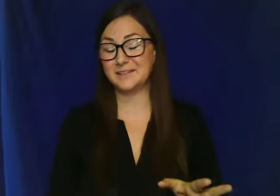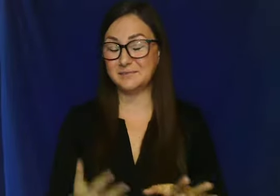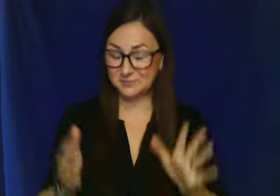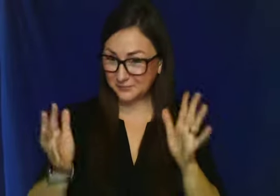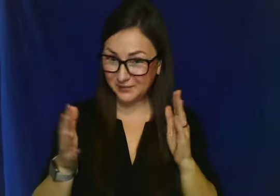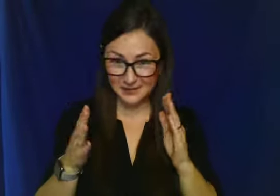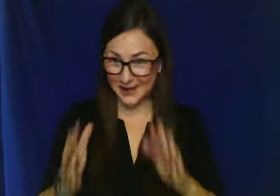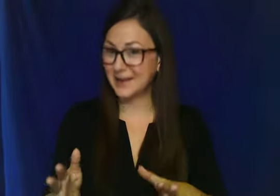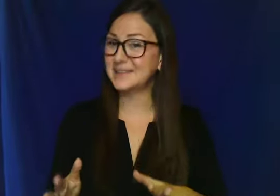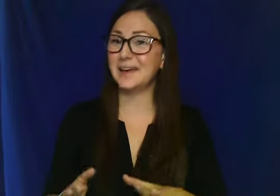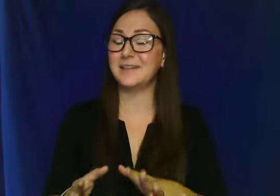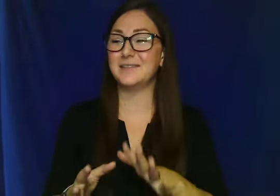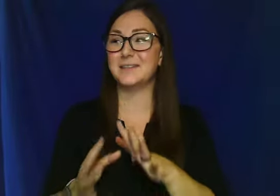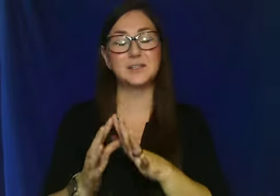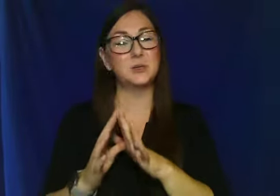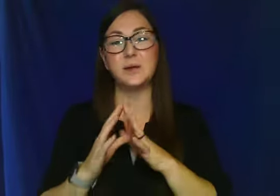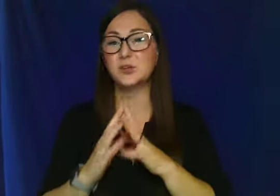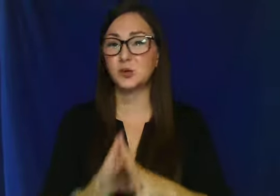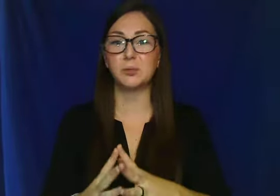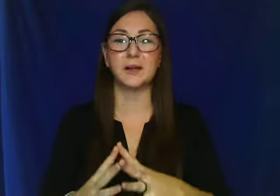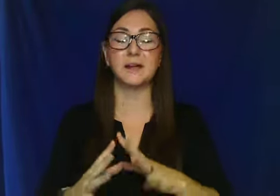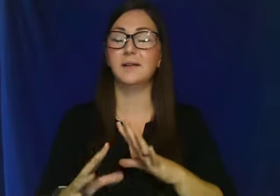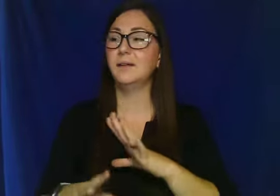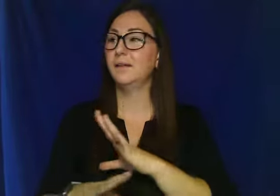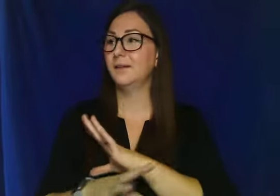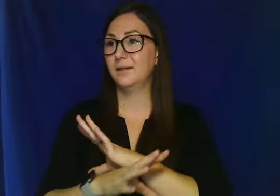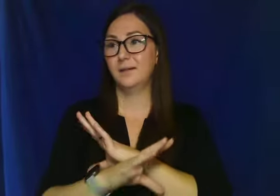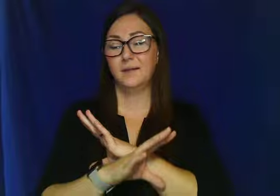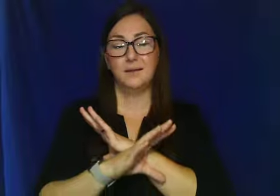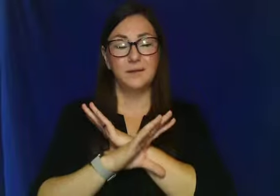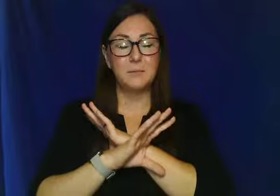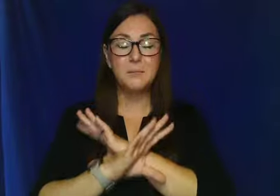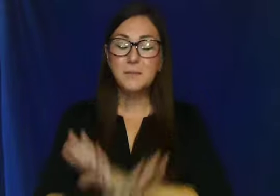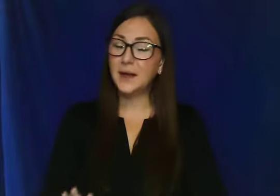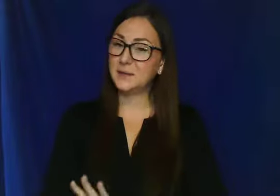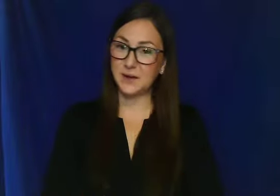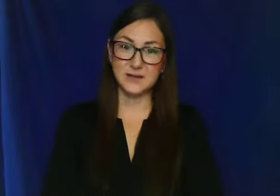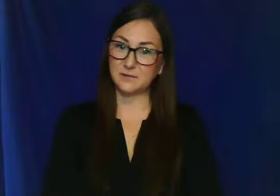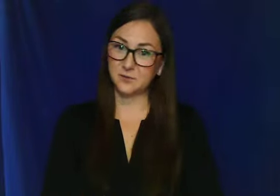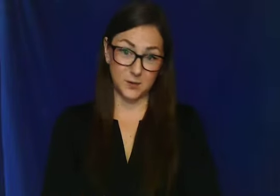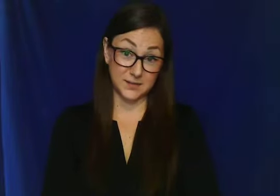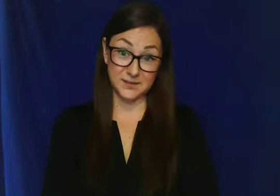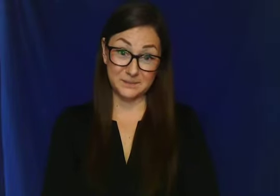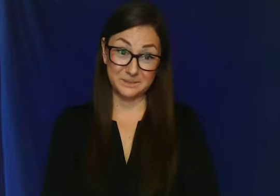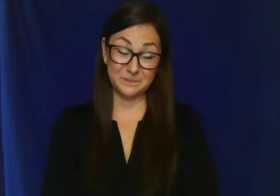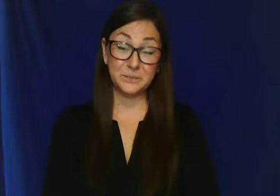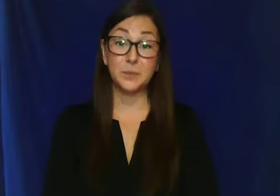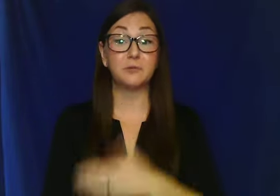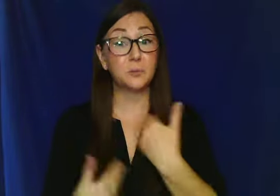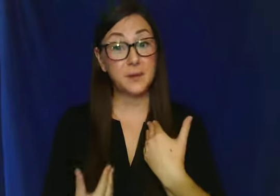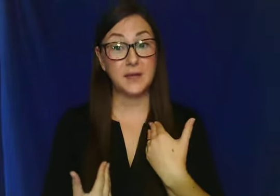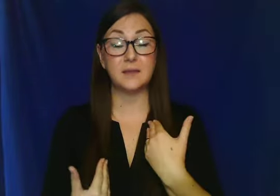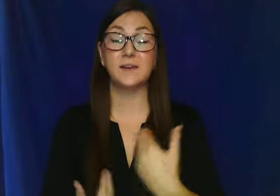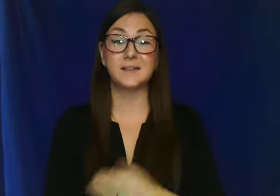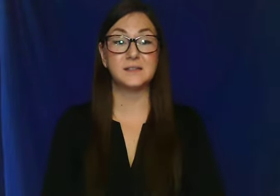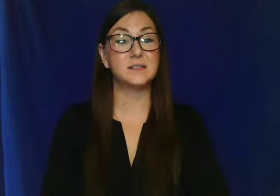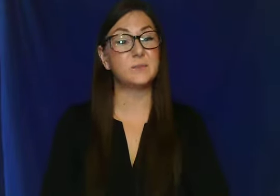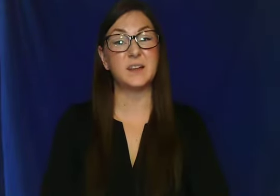like I said, this could be interpreted many, many different ways. But for me, that sentence meant,